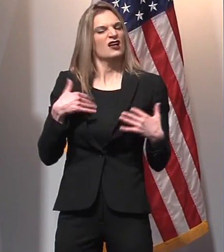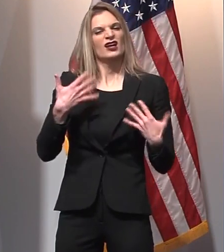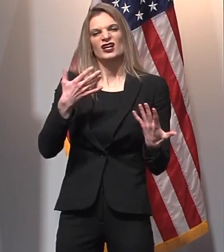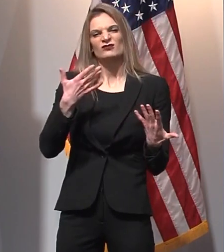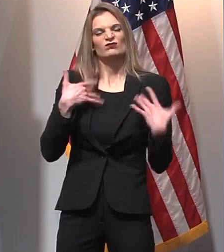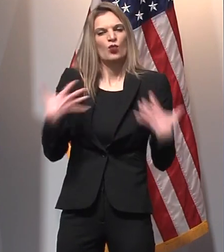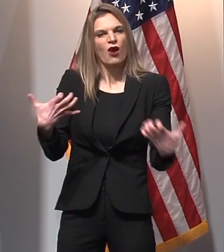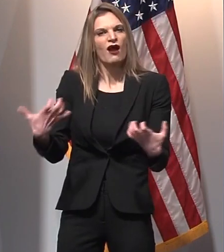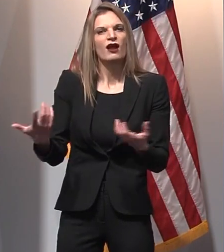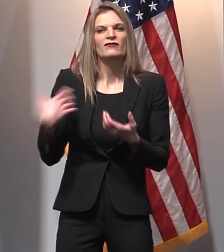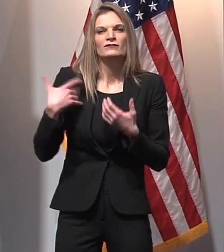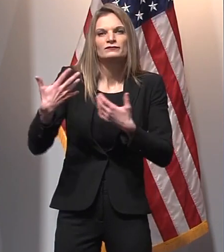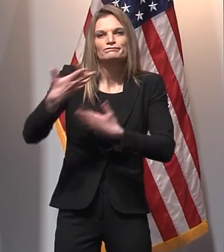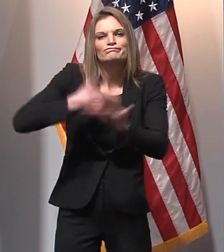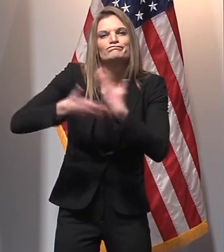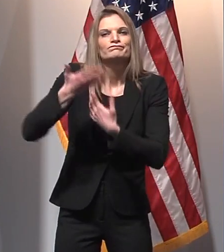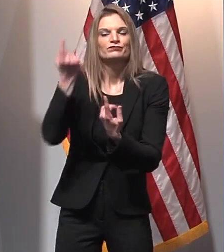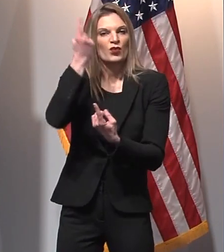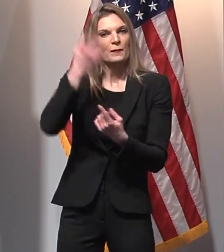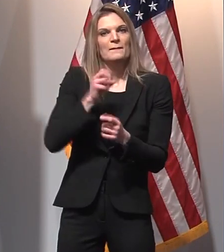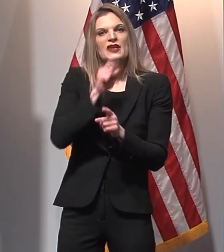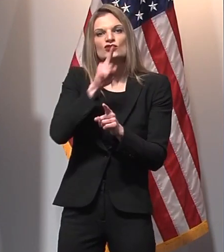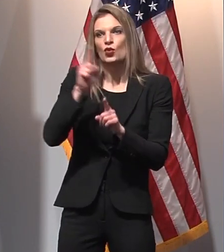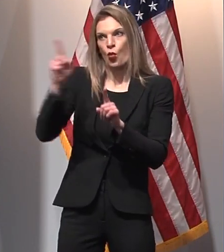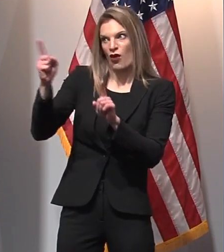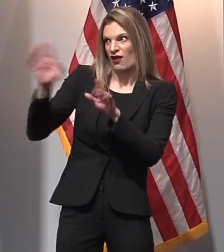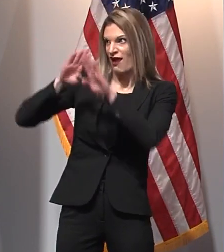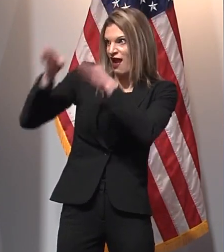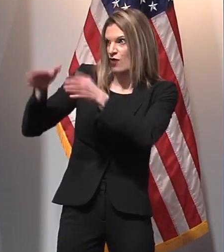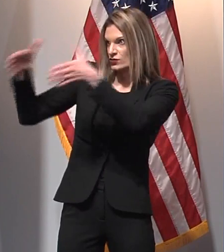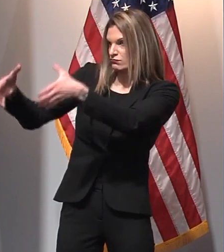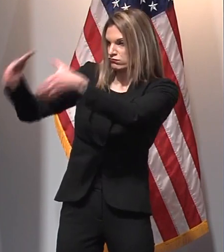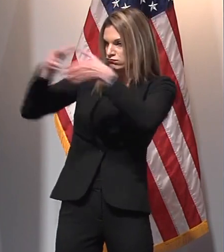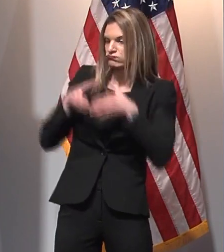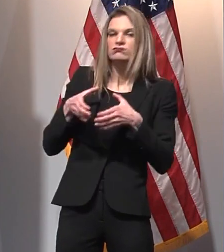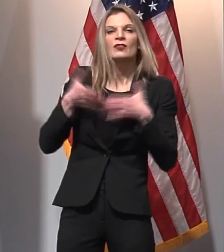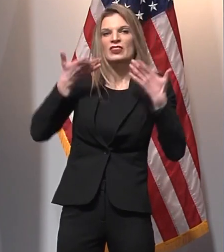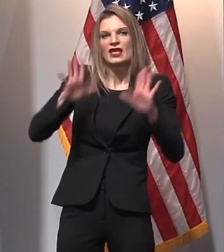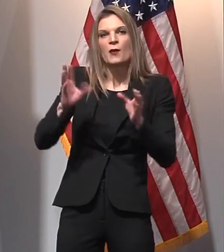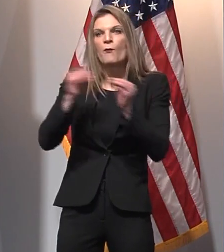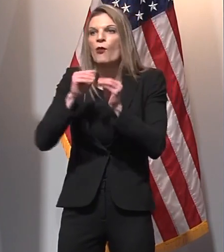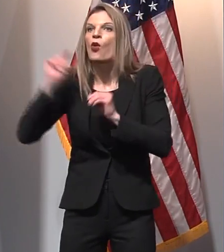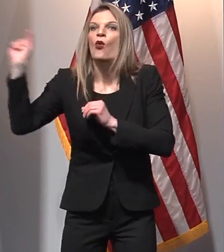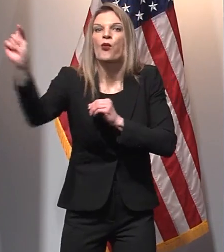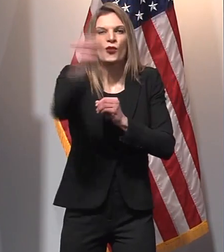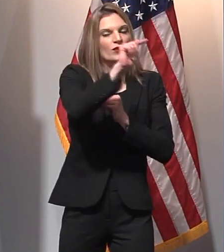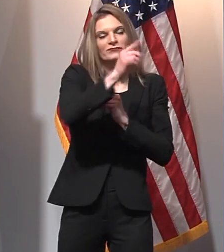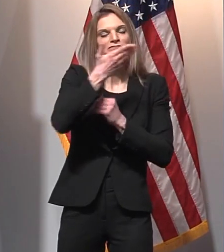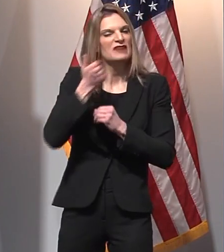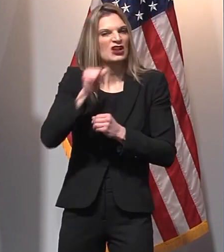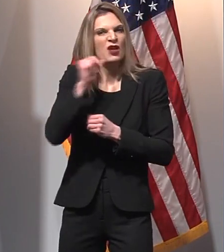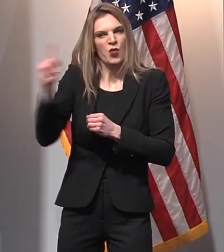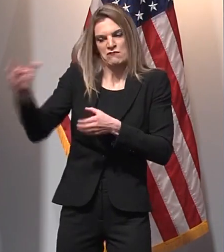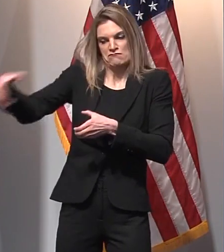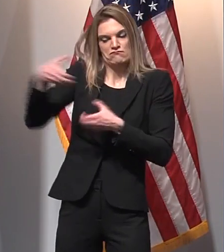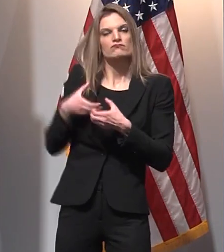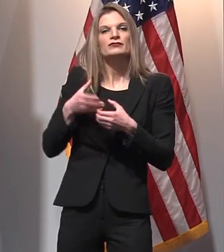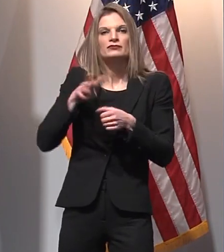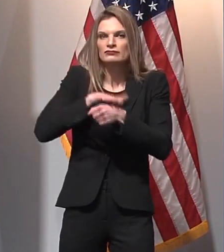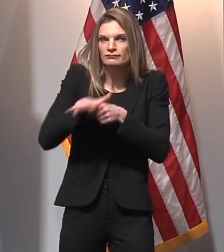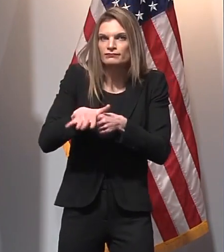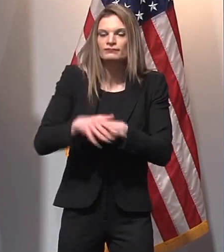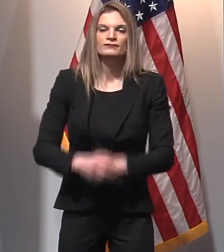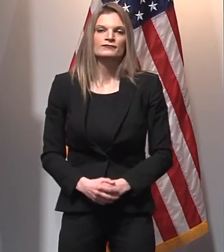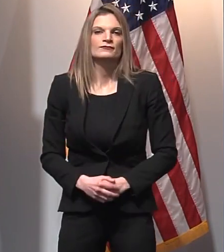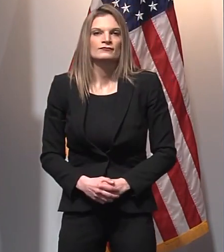sure you're wearing a mask, socially distancing, and washing your hands frequently. So I'm proud to be a Michigander. As a state, most